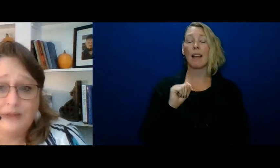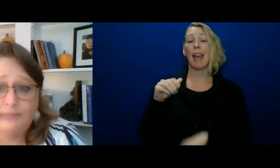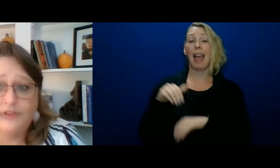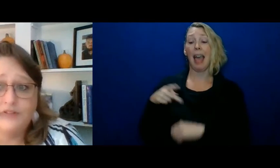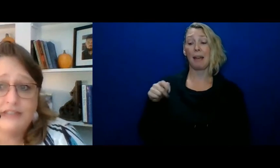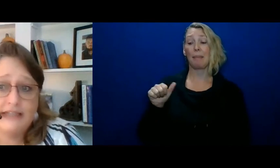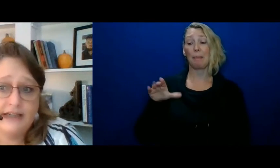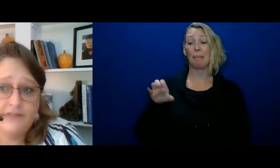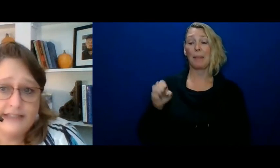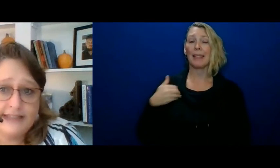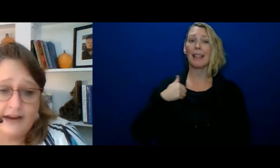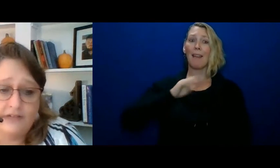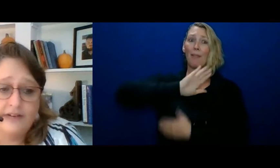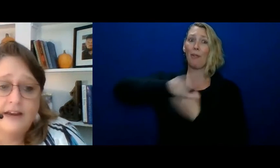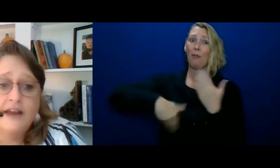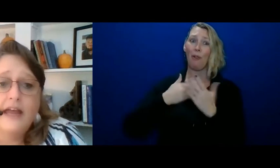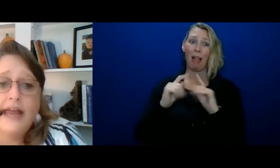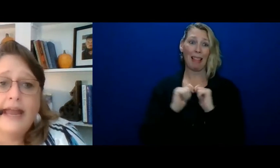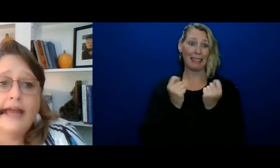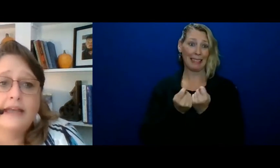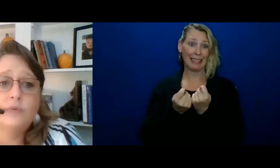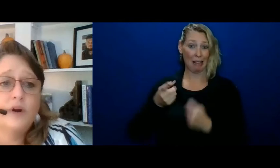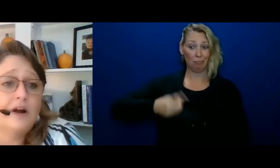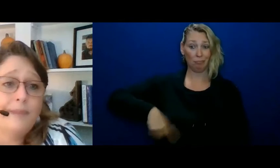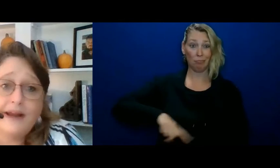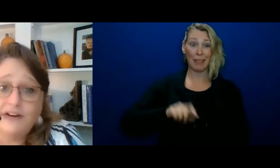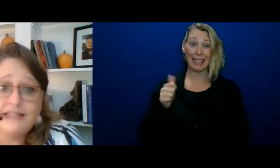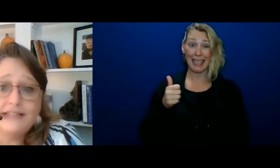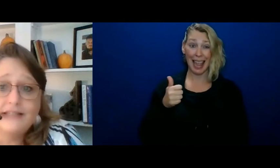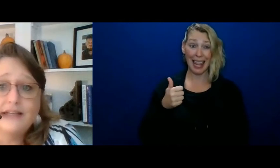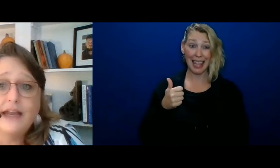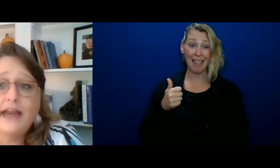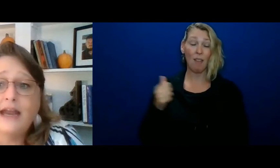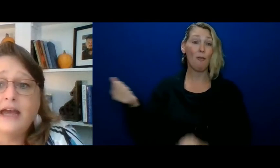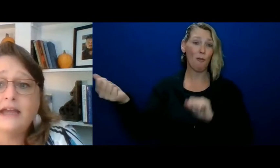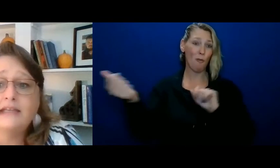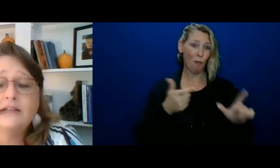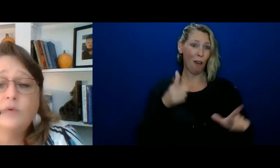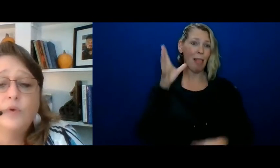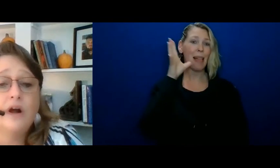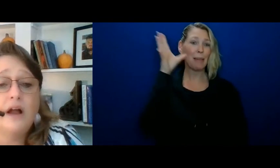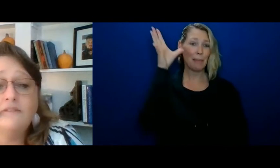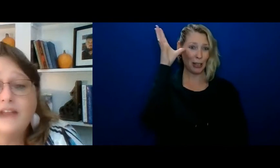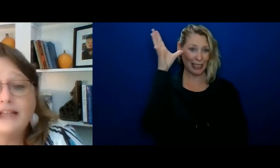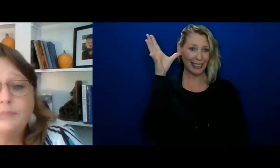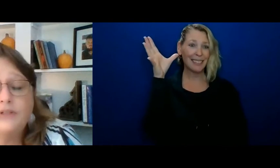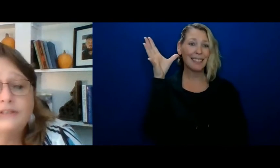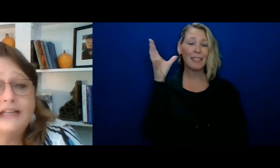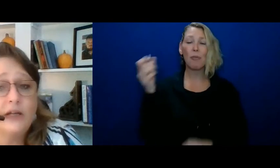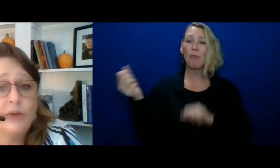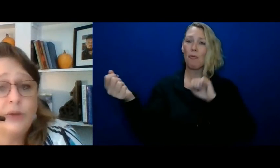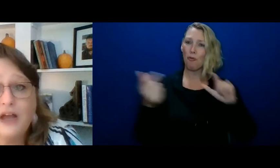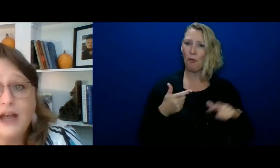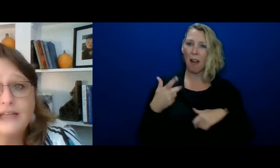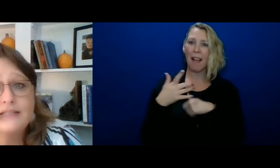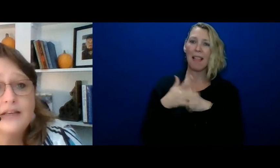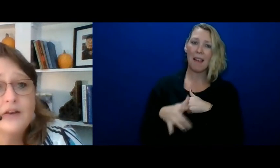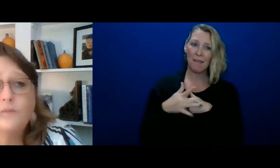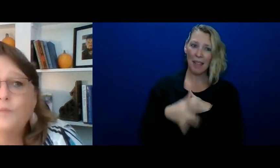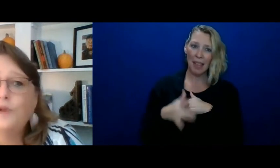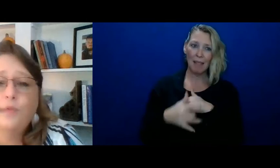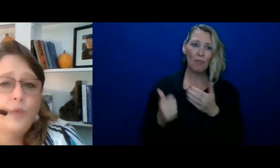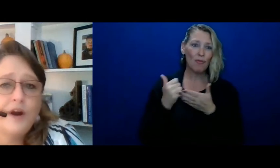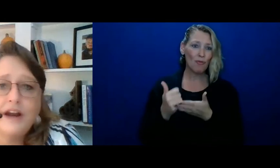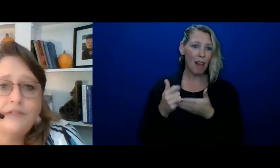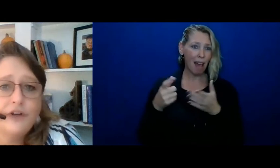team of people there's 10 of us now and we're all parents and we're all available to help you guys